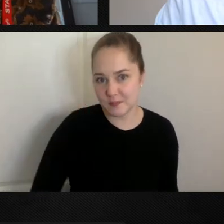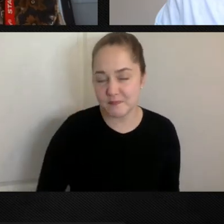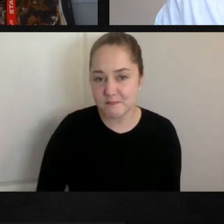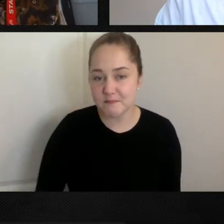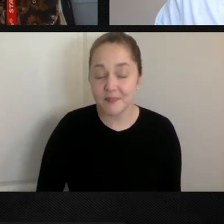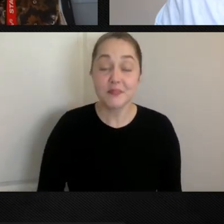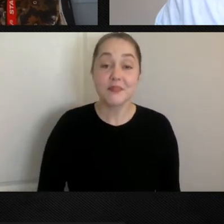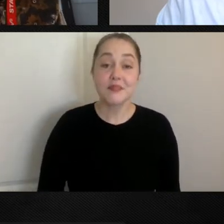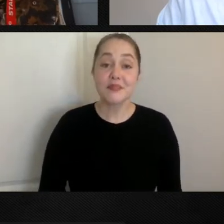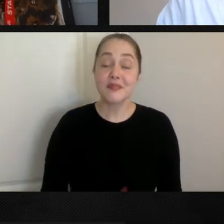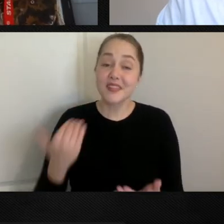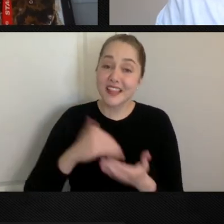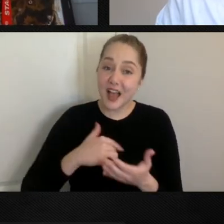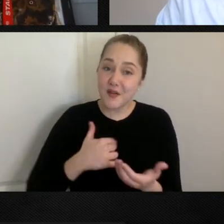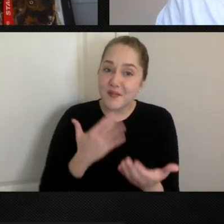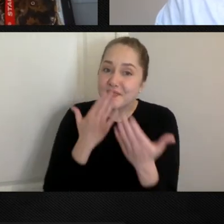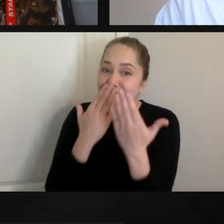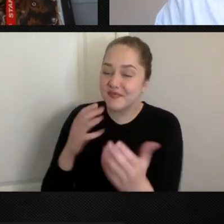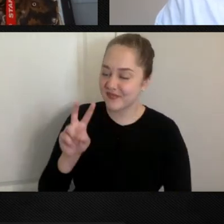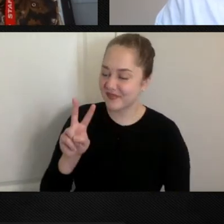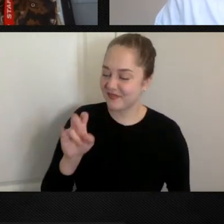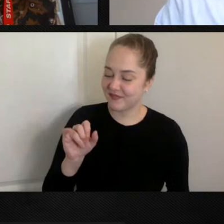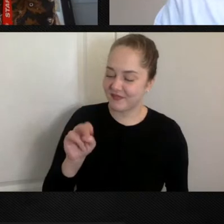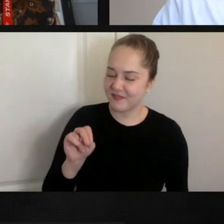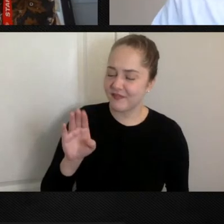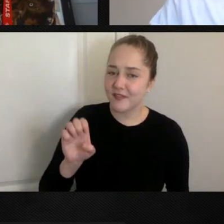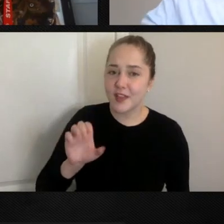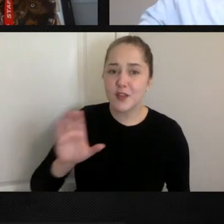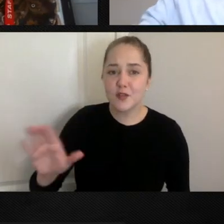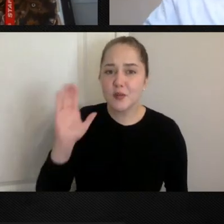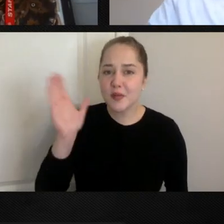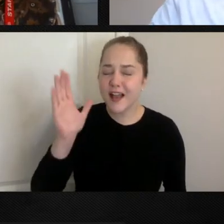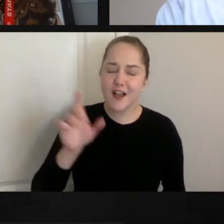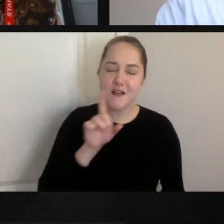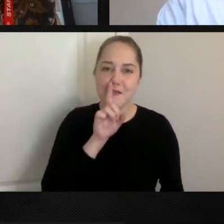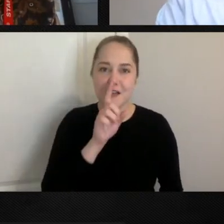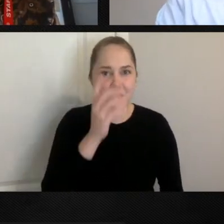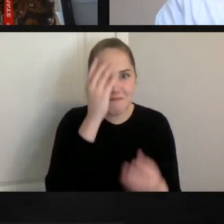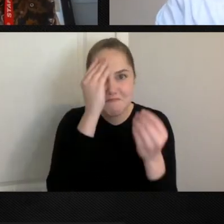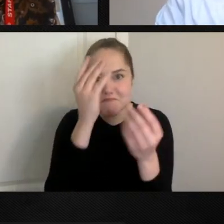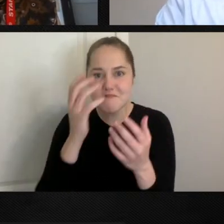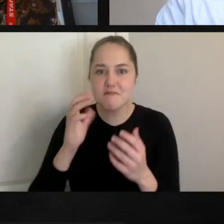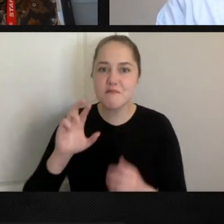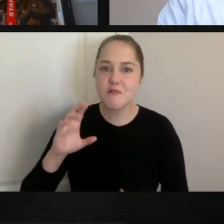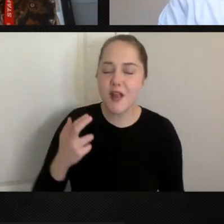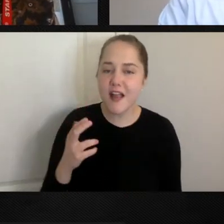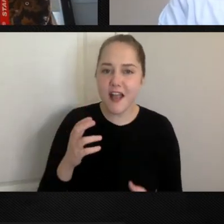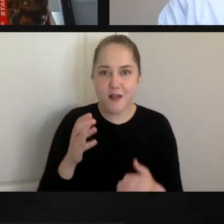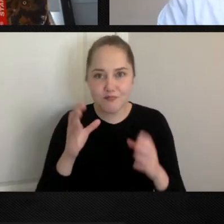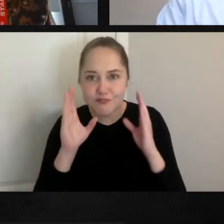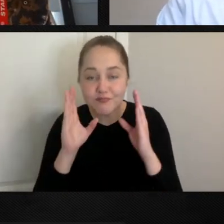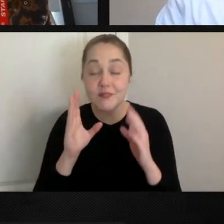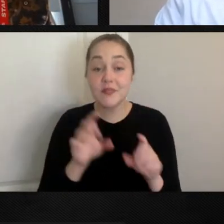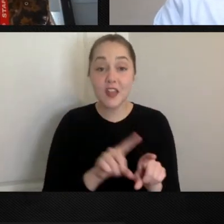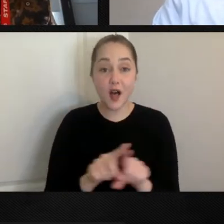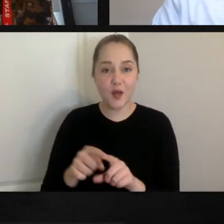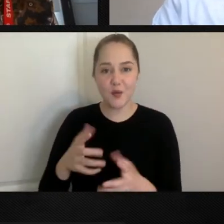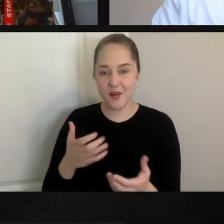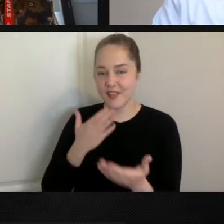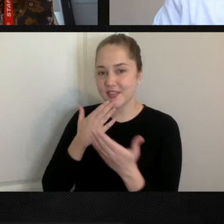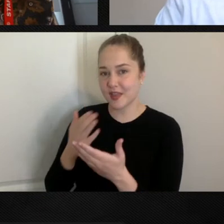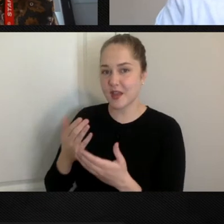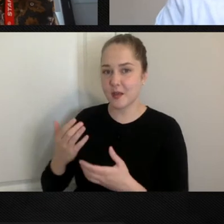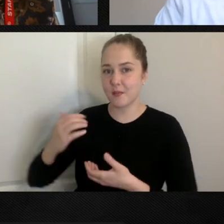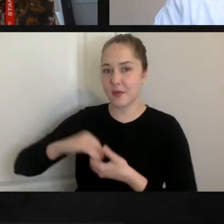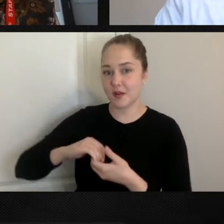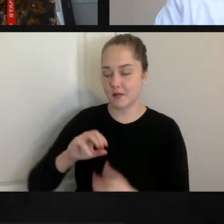I would really like to again, thank Vince for an informative and engaging presentation. I also would like to thank our partners at the Maryland State Archives and